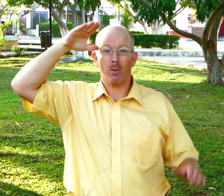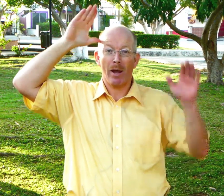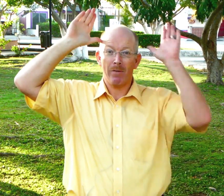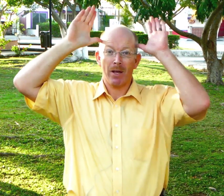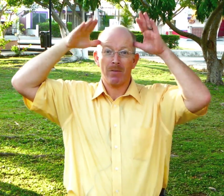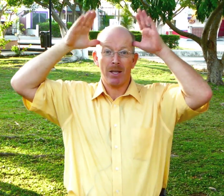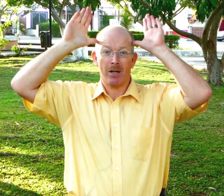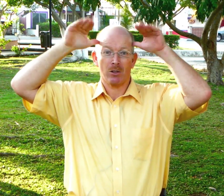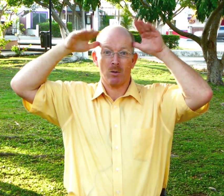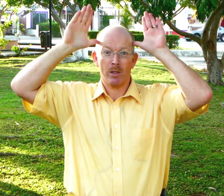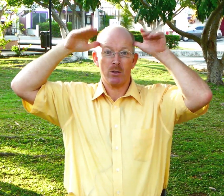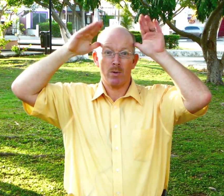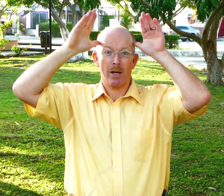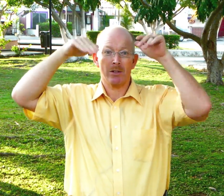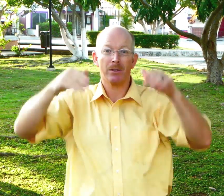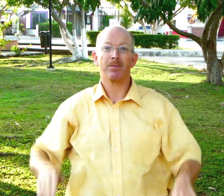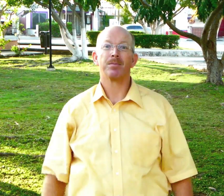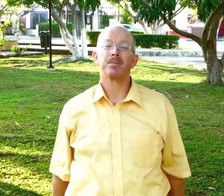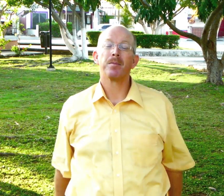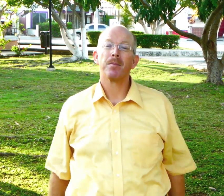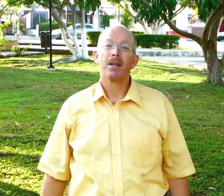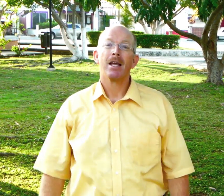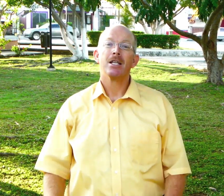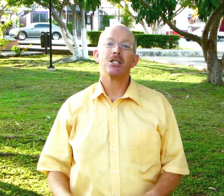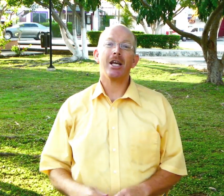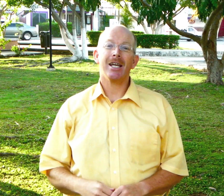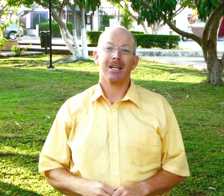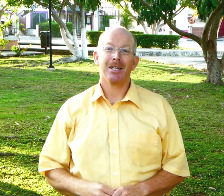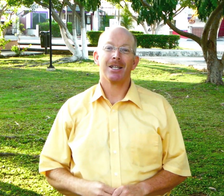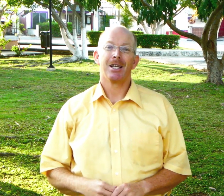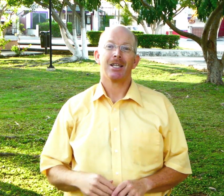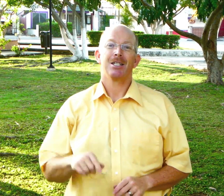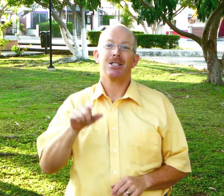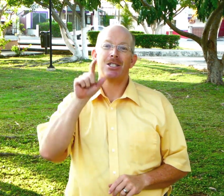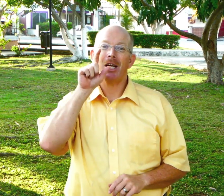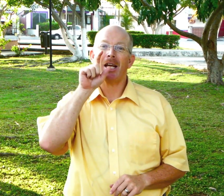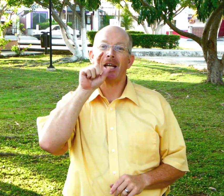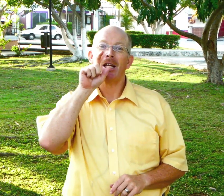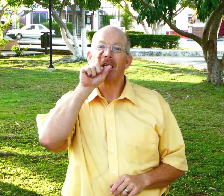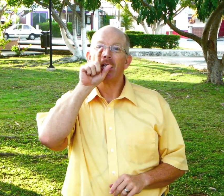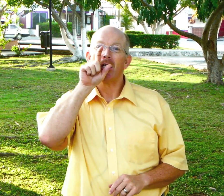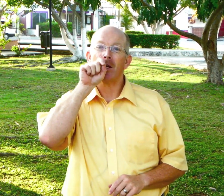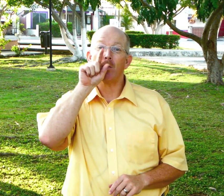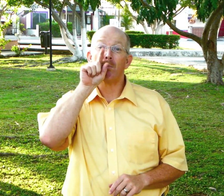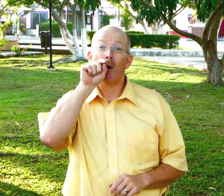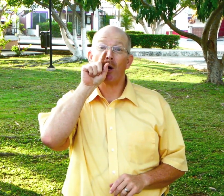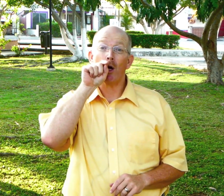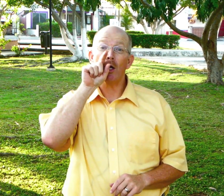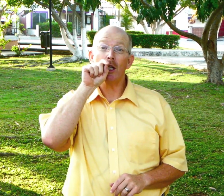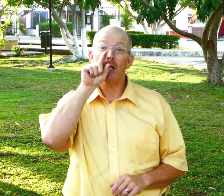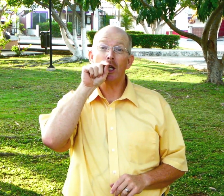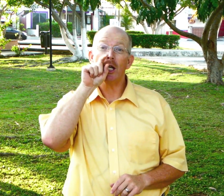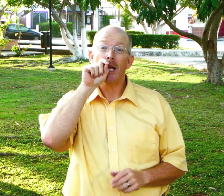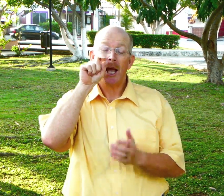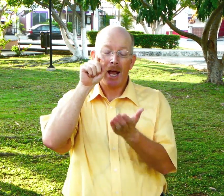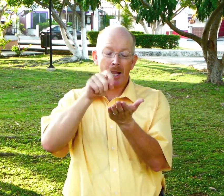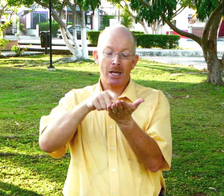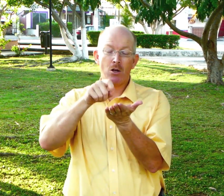waving of the ears or with two ears chicken chicken you can do bird and then you